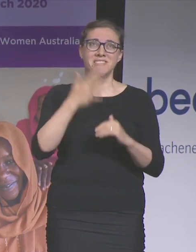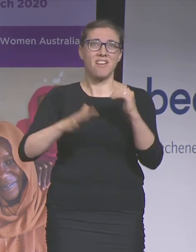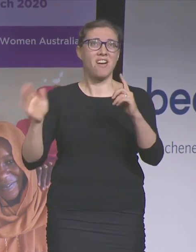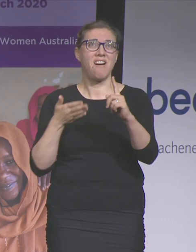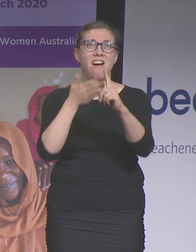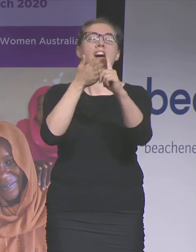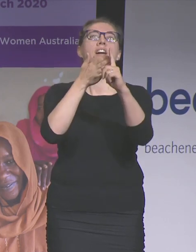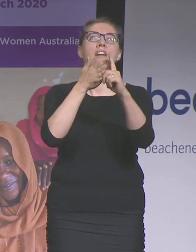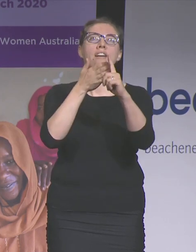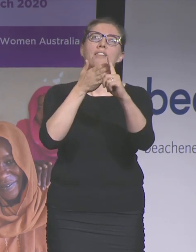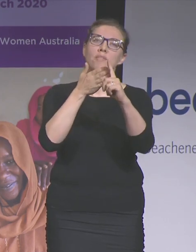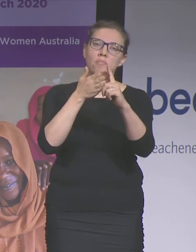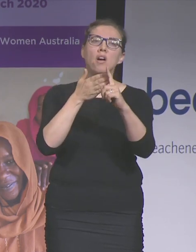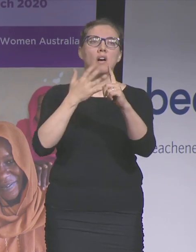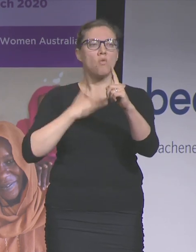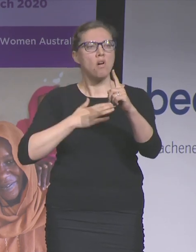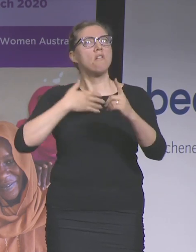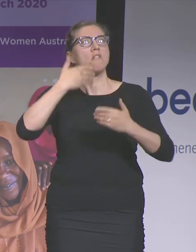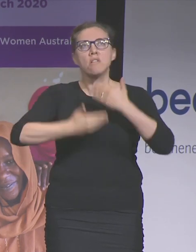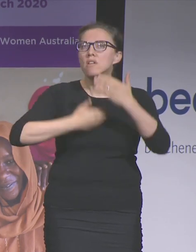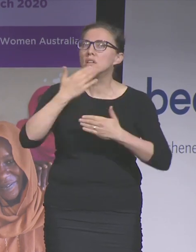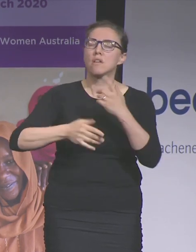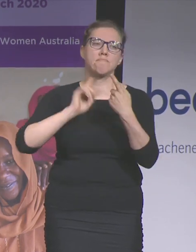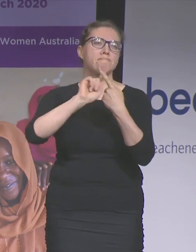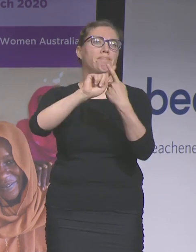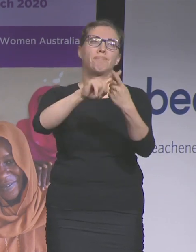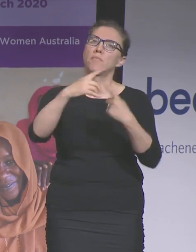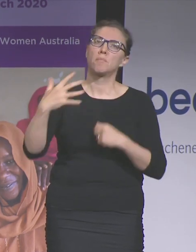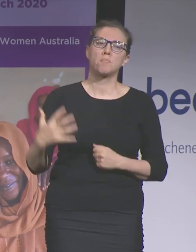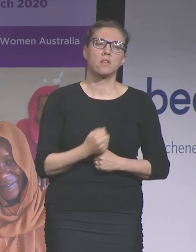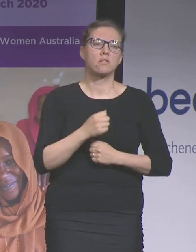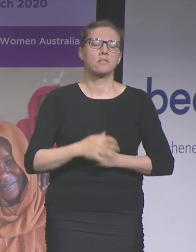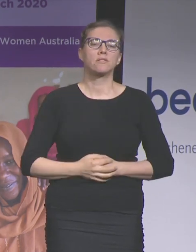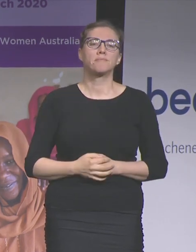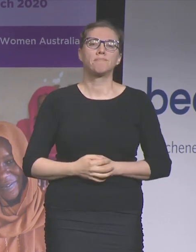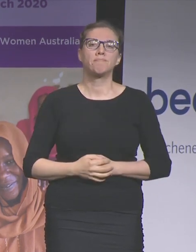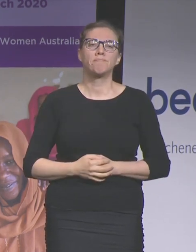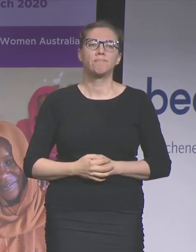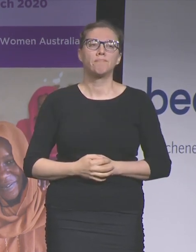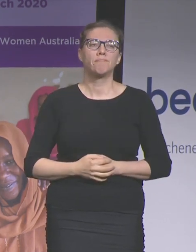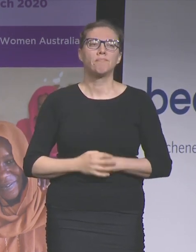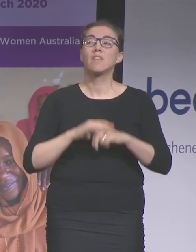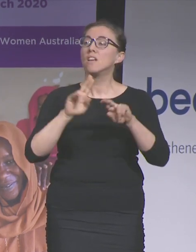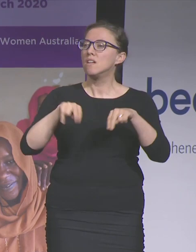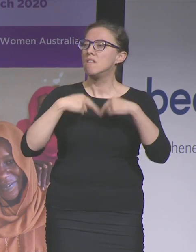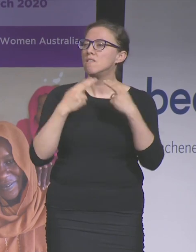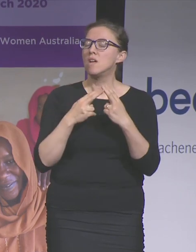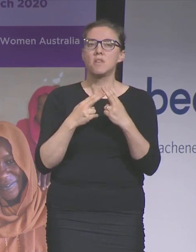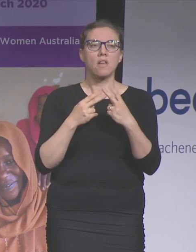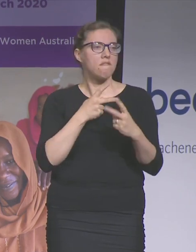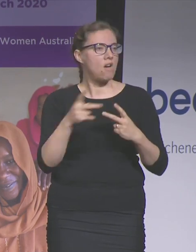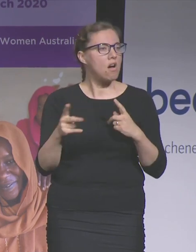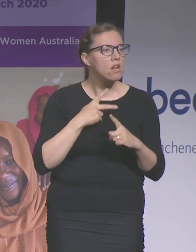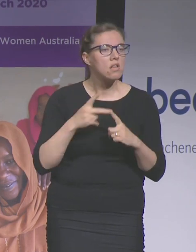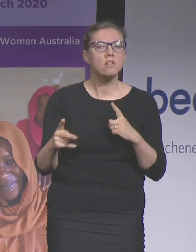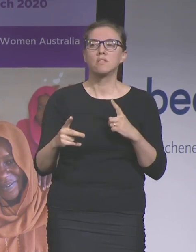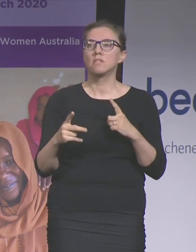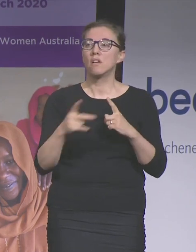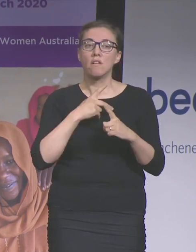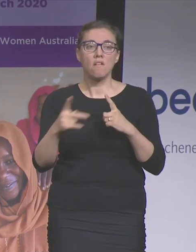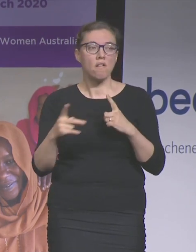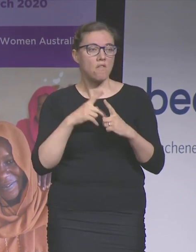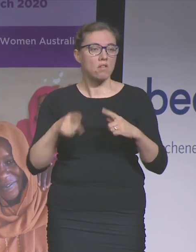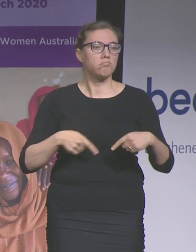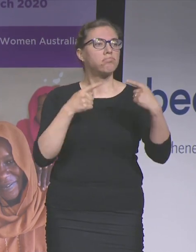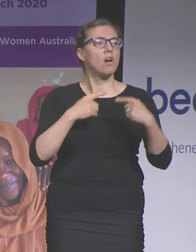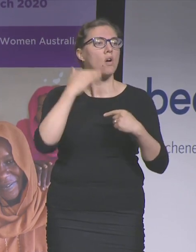my comments this morning. The true scourge of family violence and violence against women was rendered